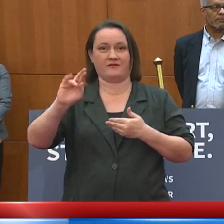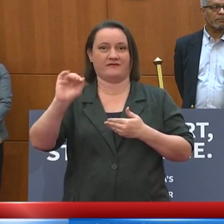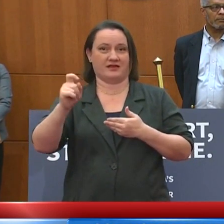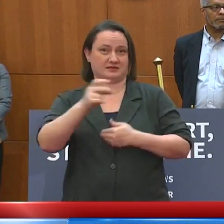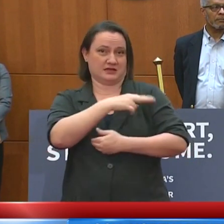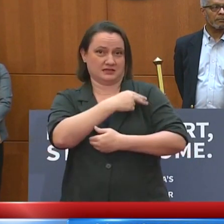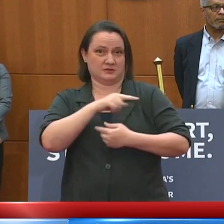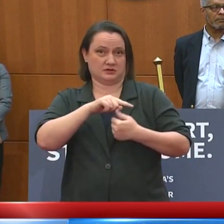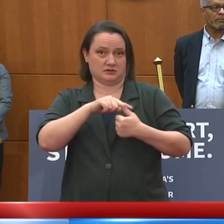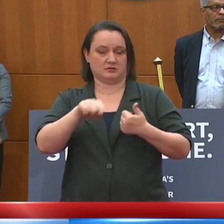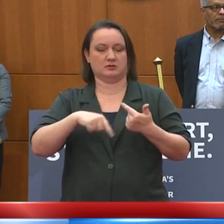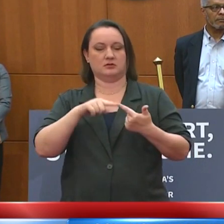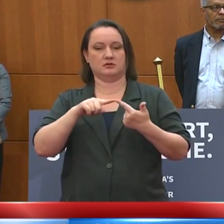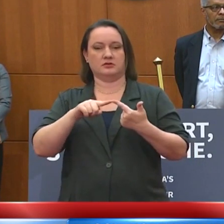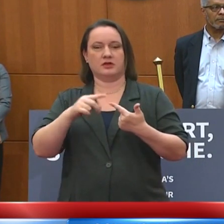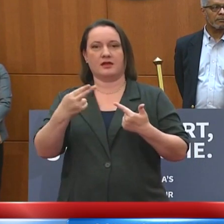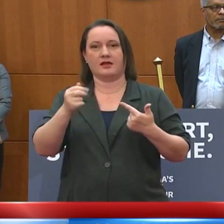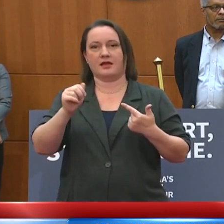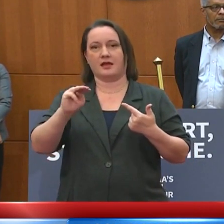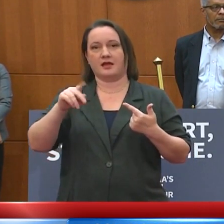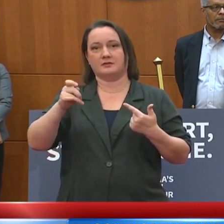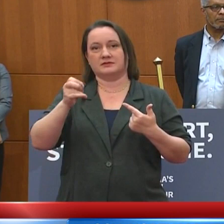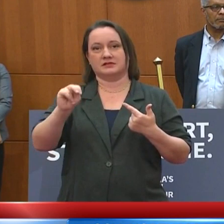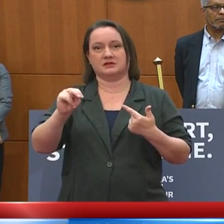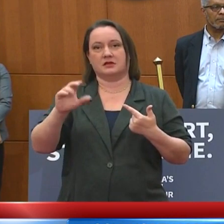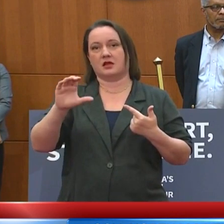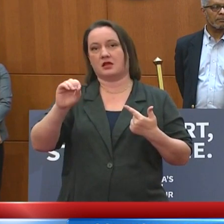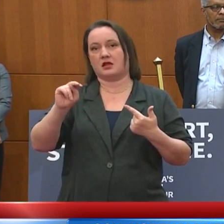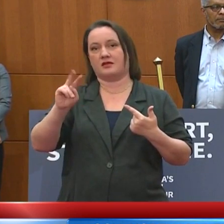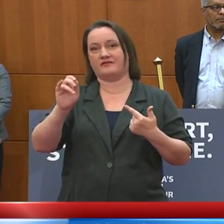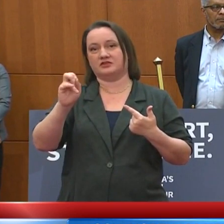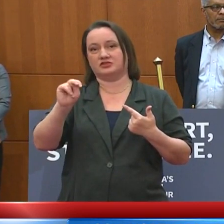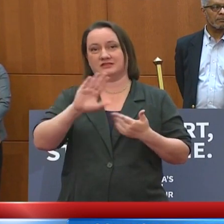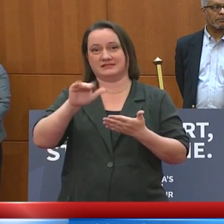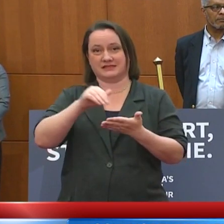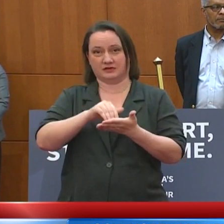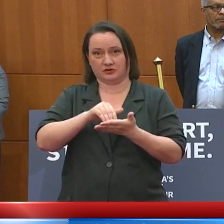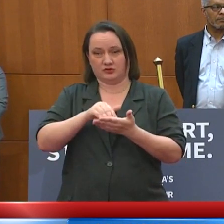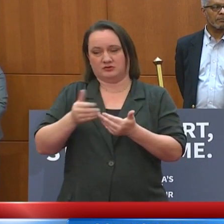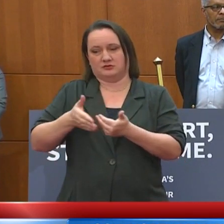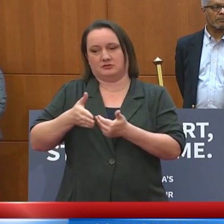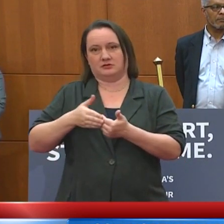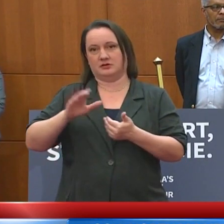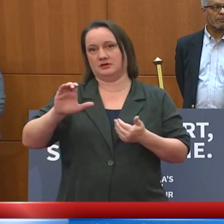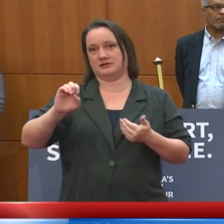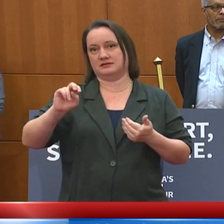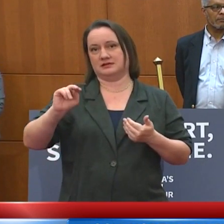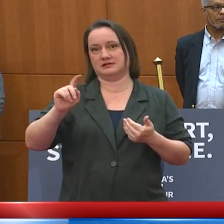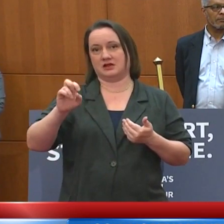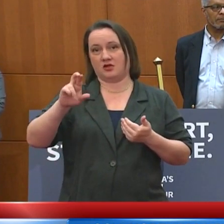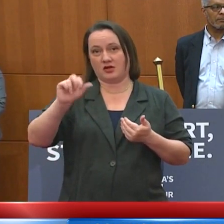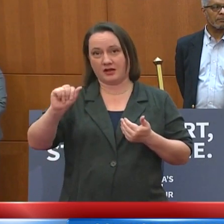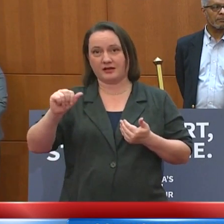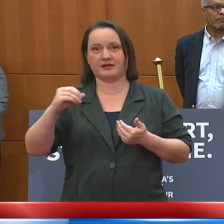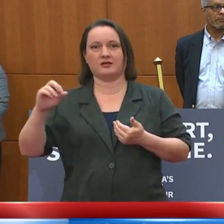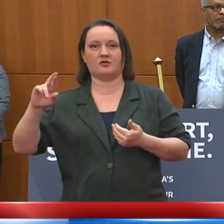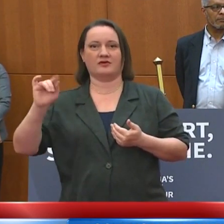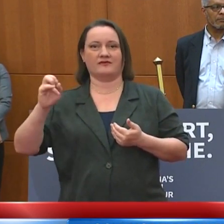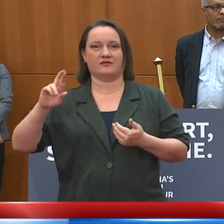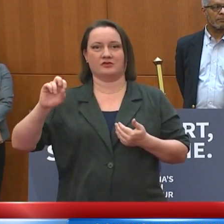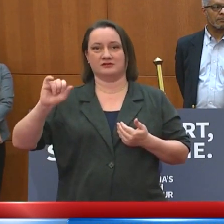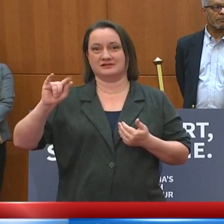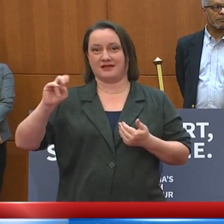The Hampton Convention Center, which is in close proximity to Santerra and Riverside hospitals,